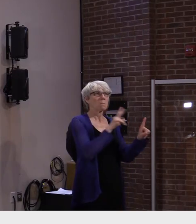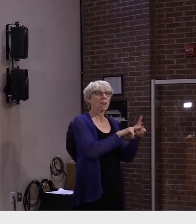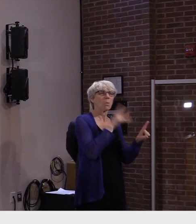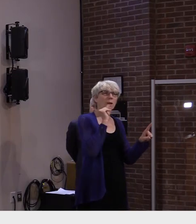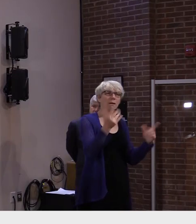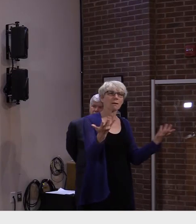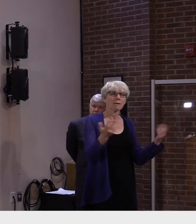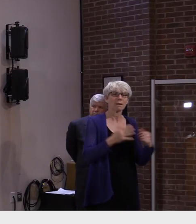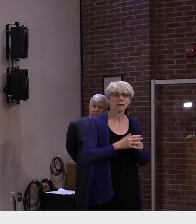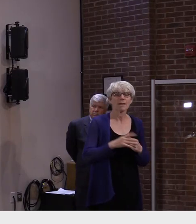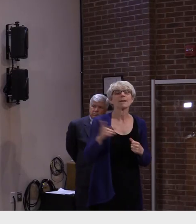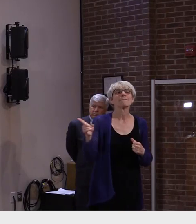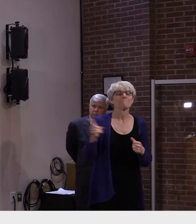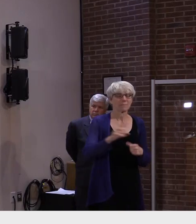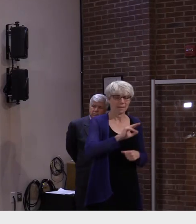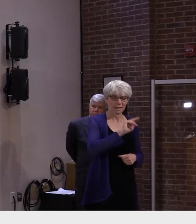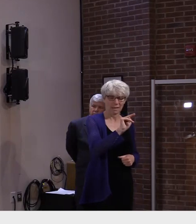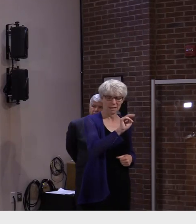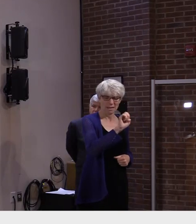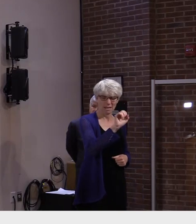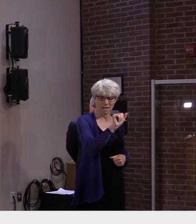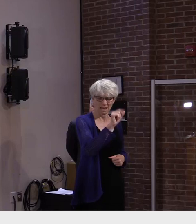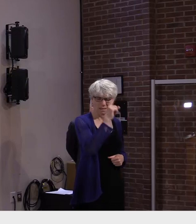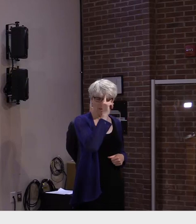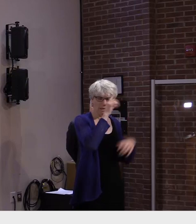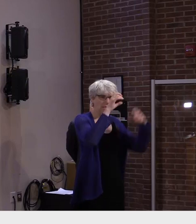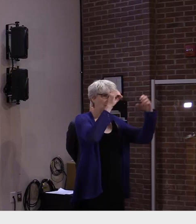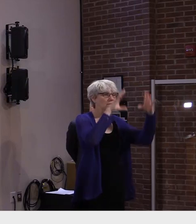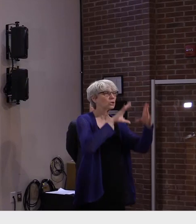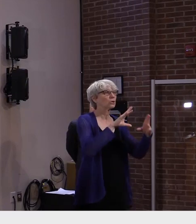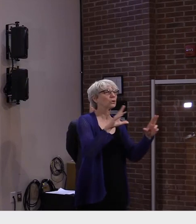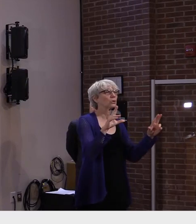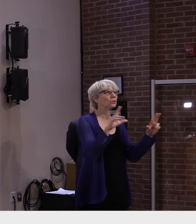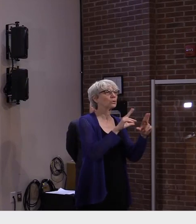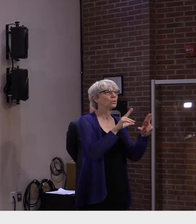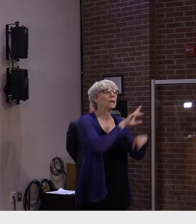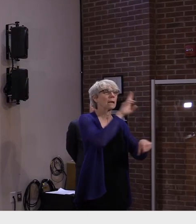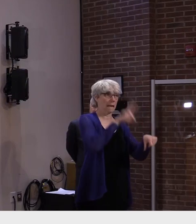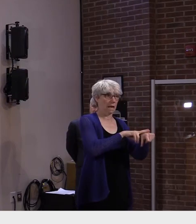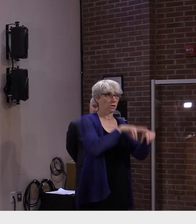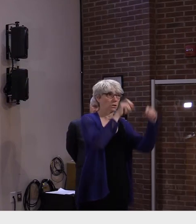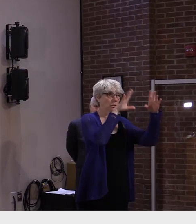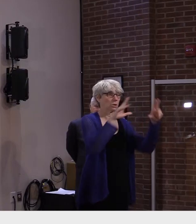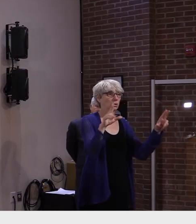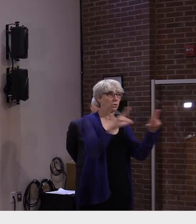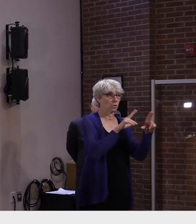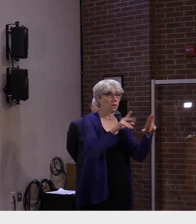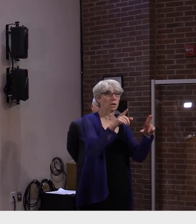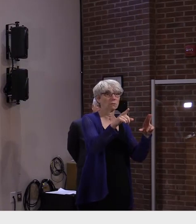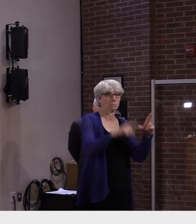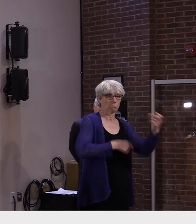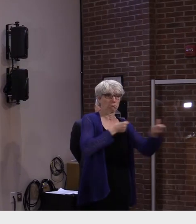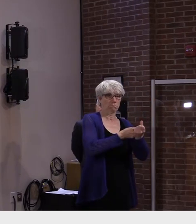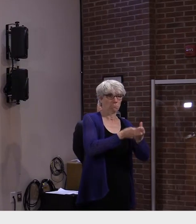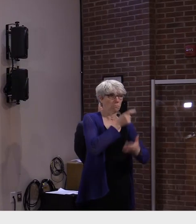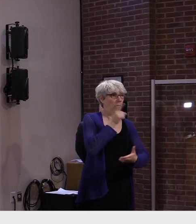NEA, I guess I believe it is, nationally, actually has endorsed what you just said.